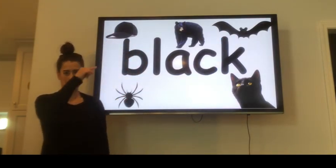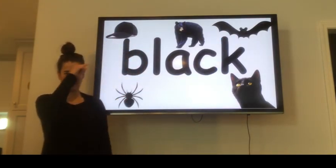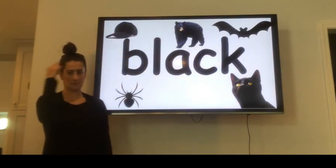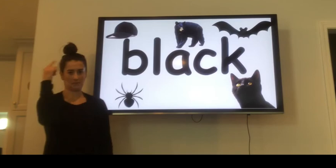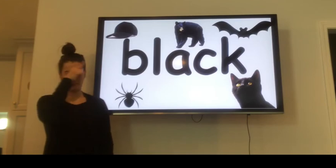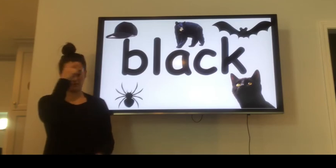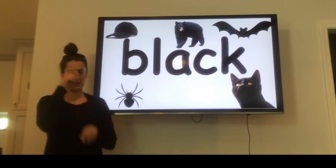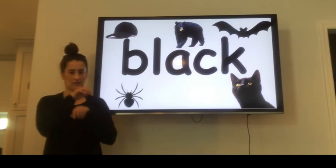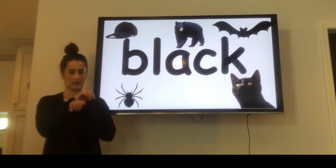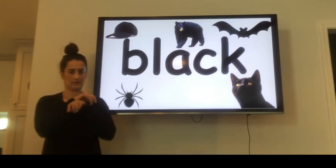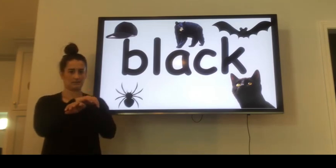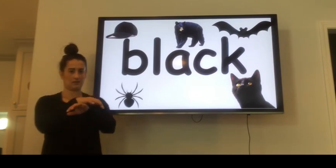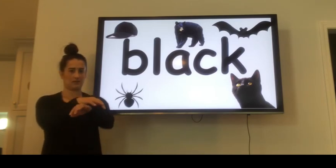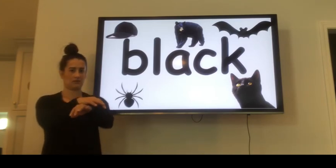A black spider.